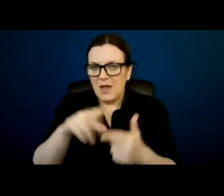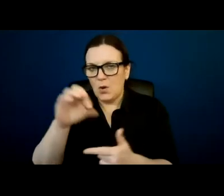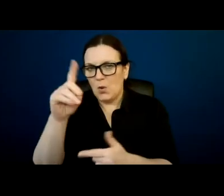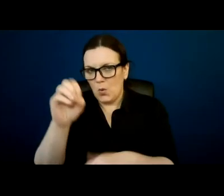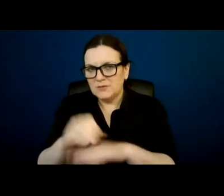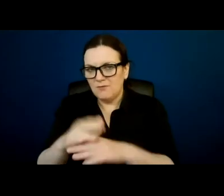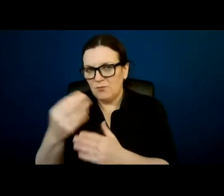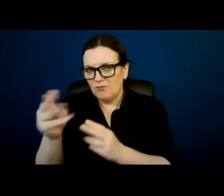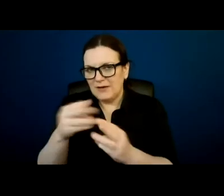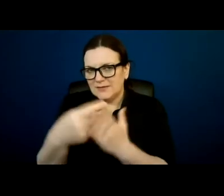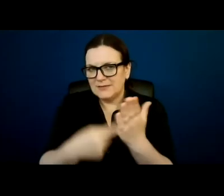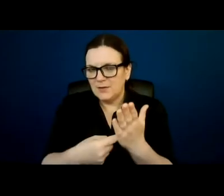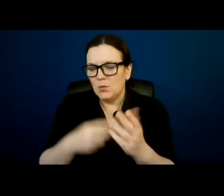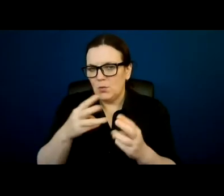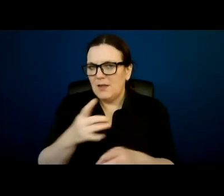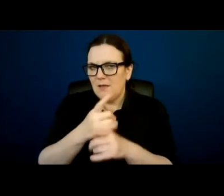in addressing those issues.